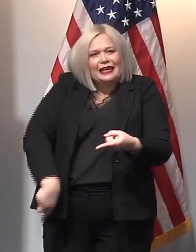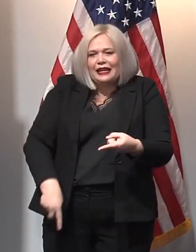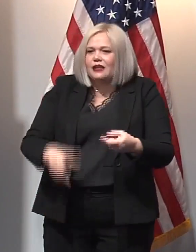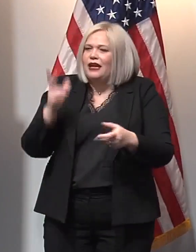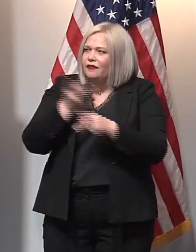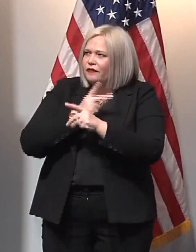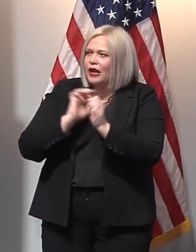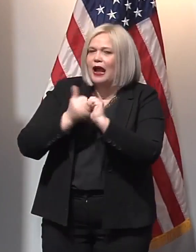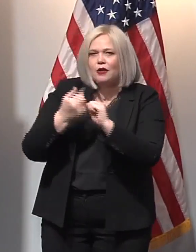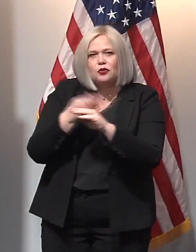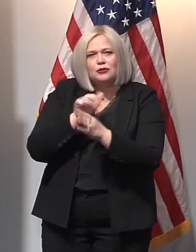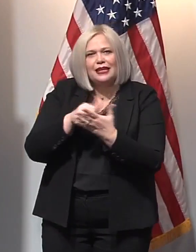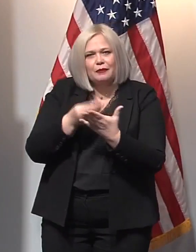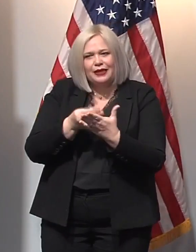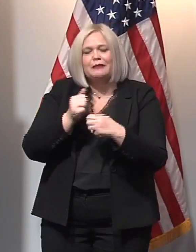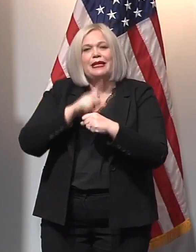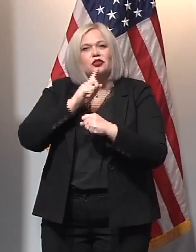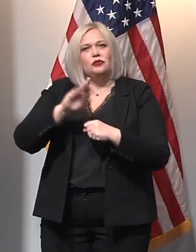supply chain lists.